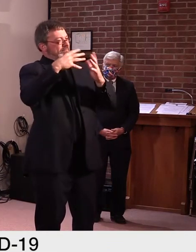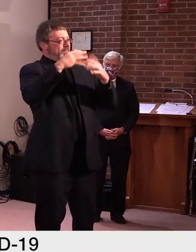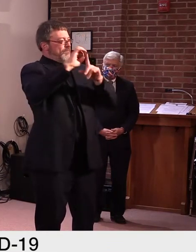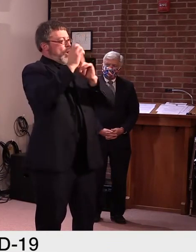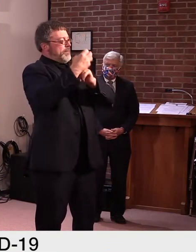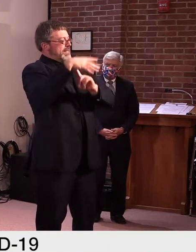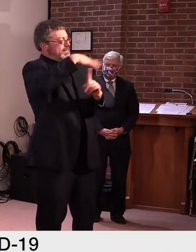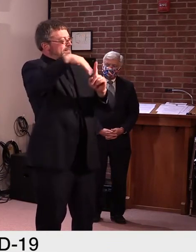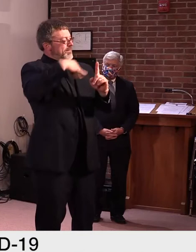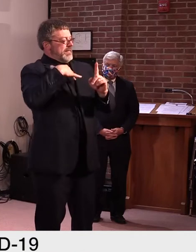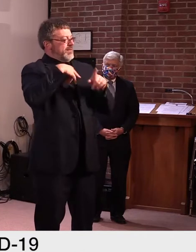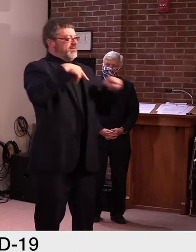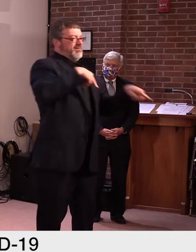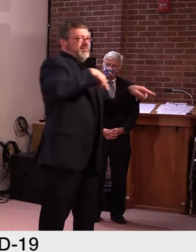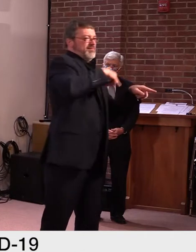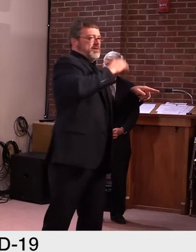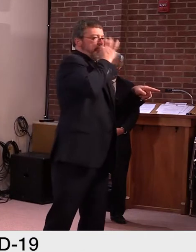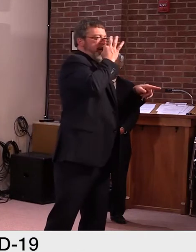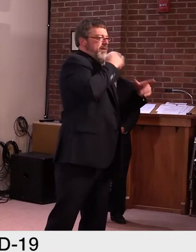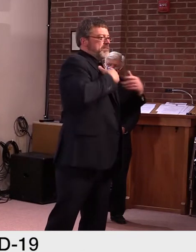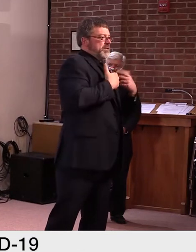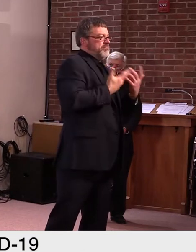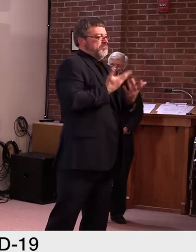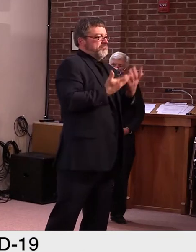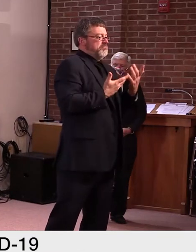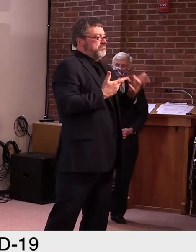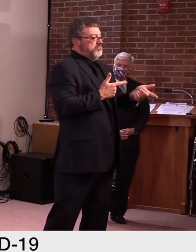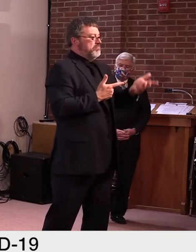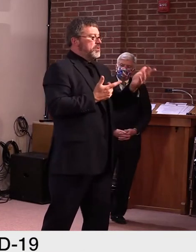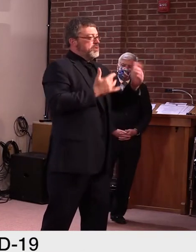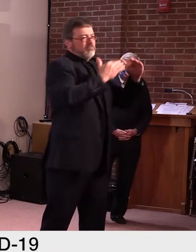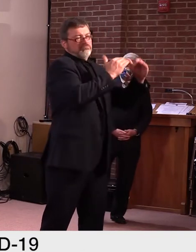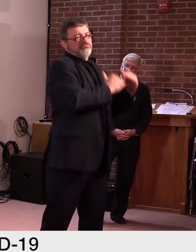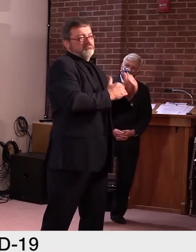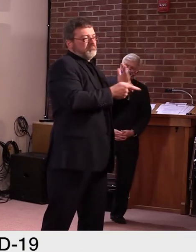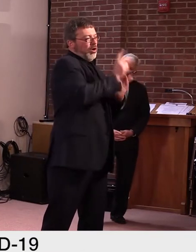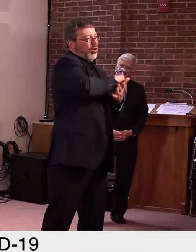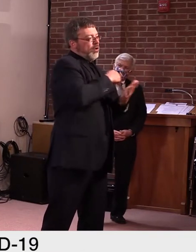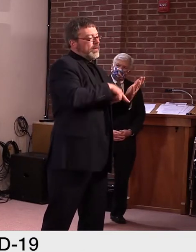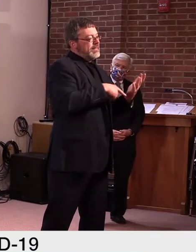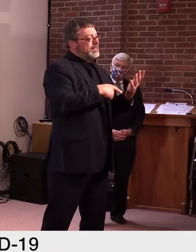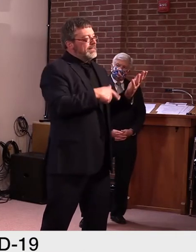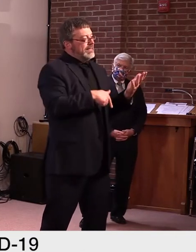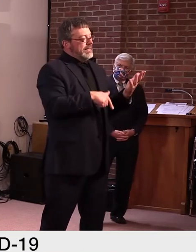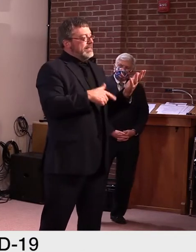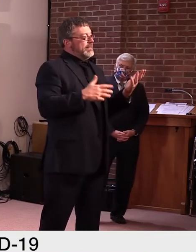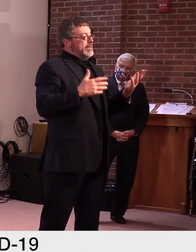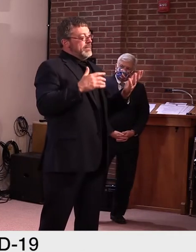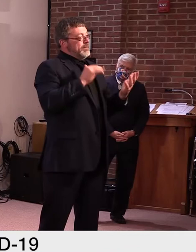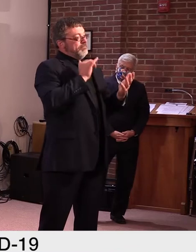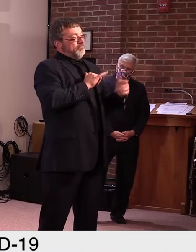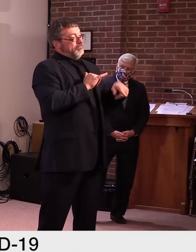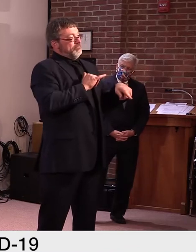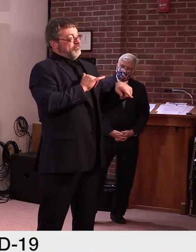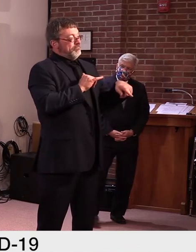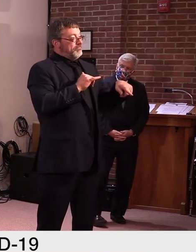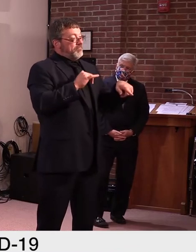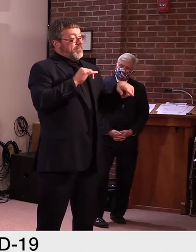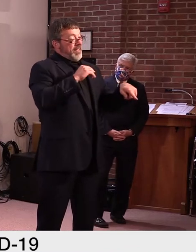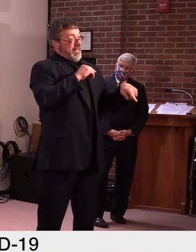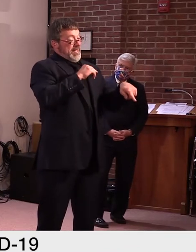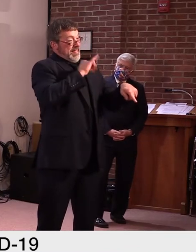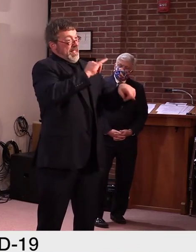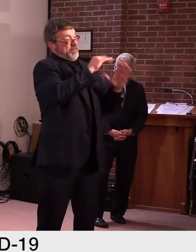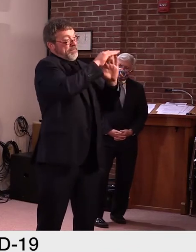or them addressing the concerns I had, uh, with the, uh, regulation, marijuana regulation and taxation bill versus